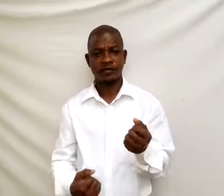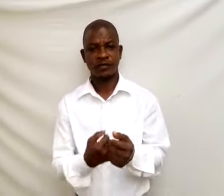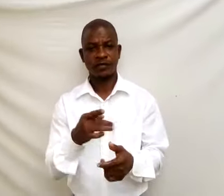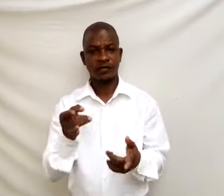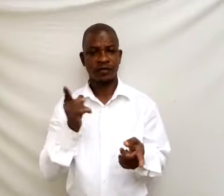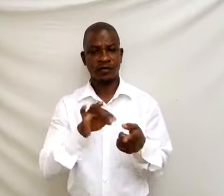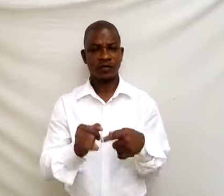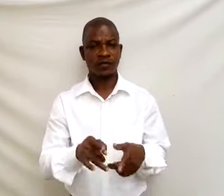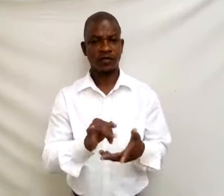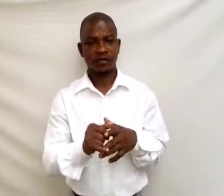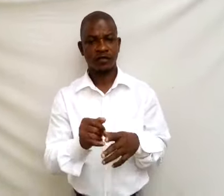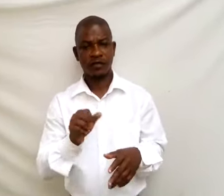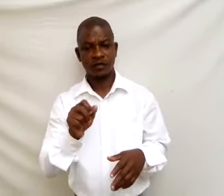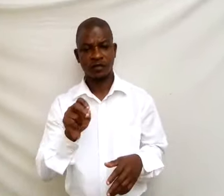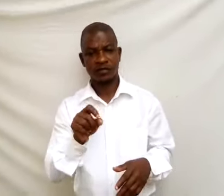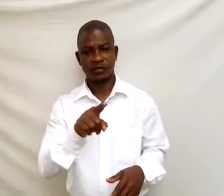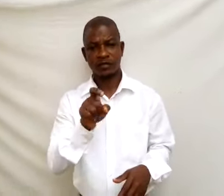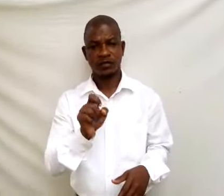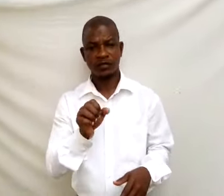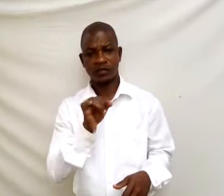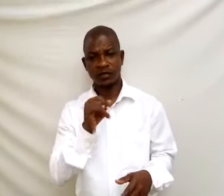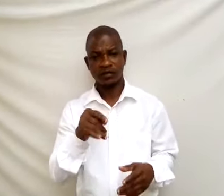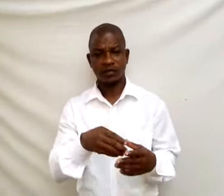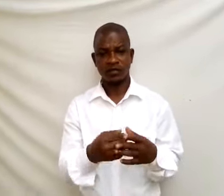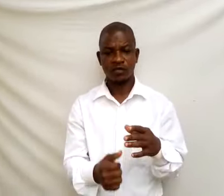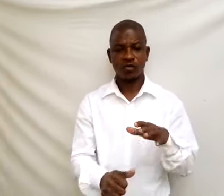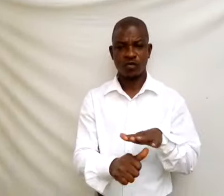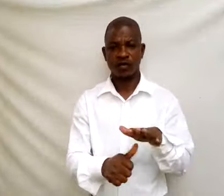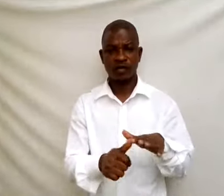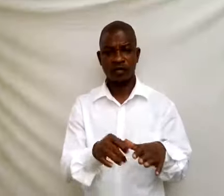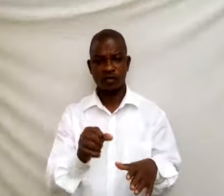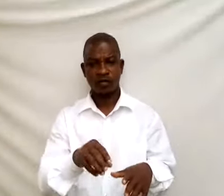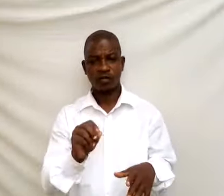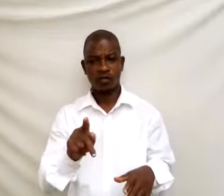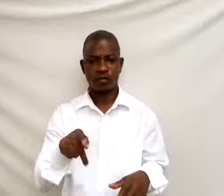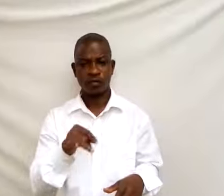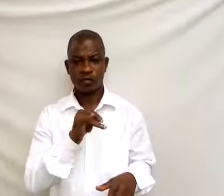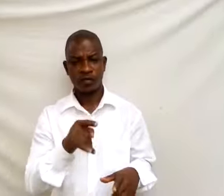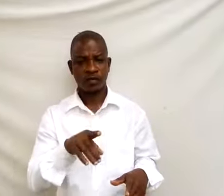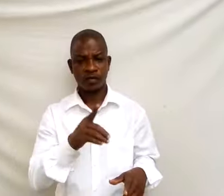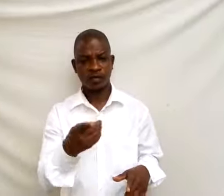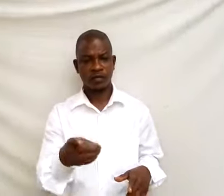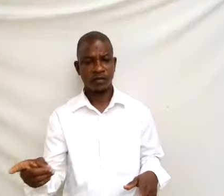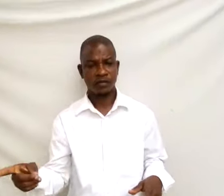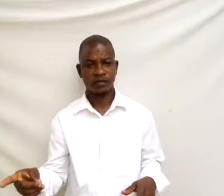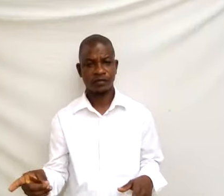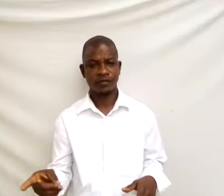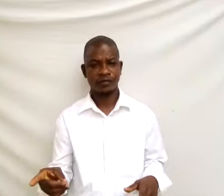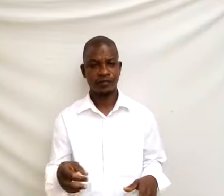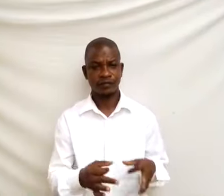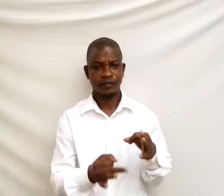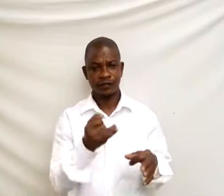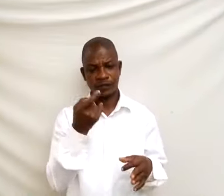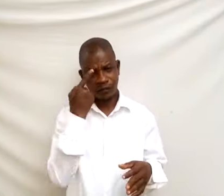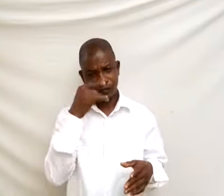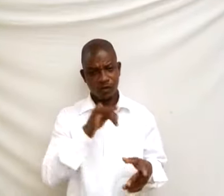-empty set S is closed under the operation star and delta. If for all A, B